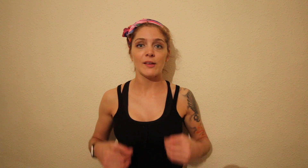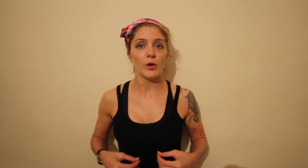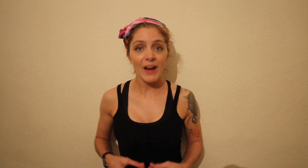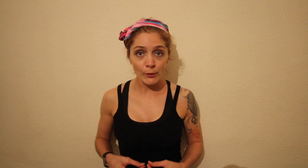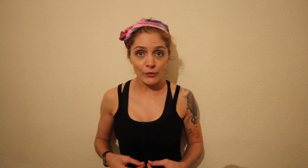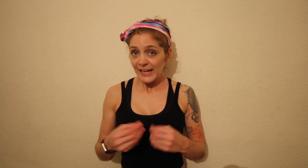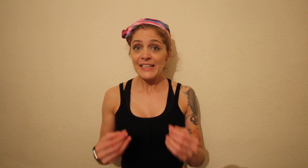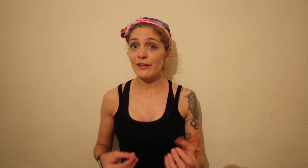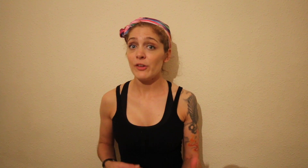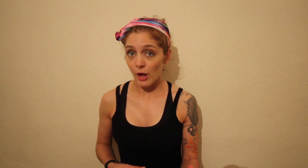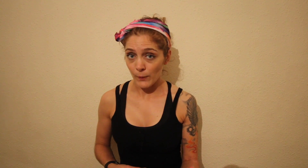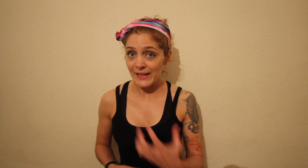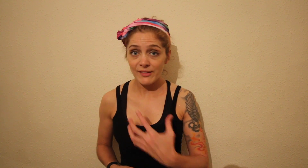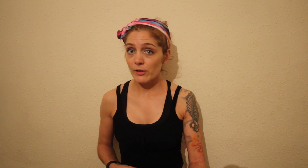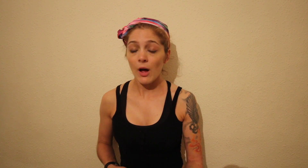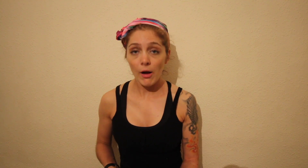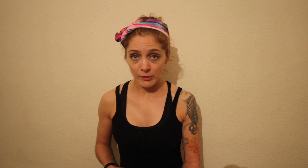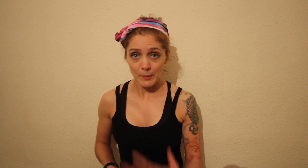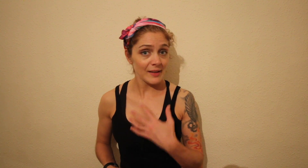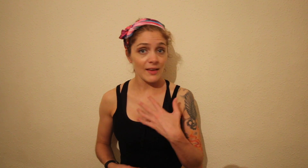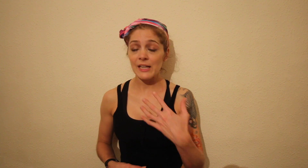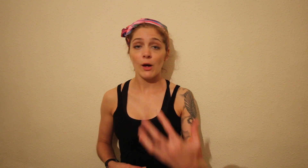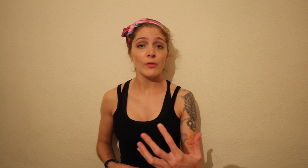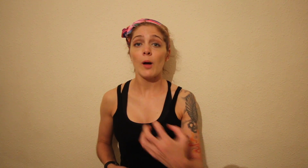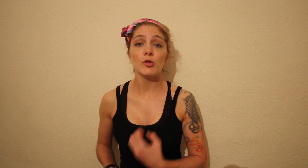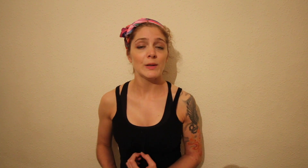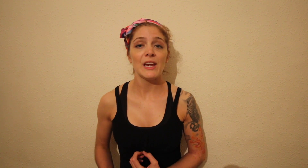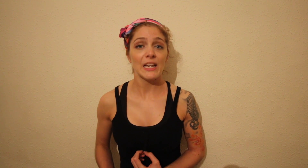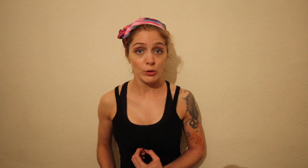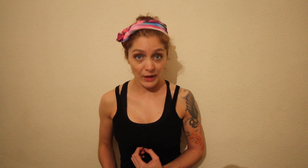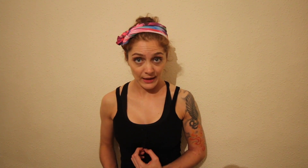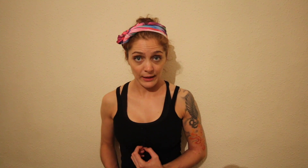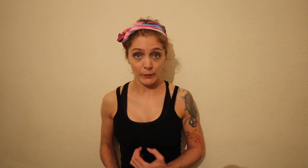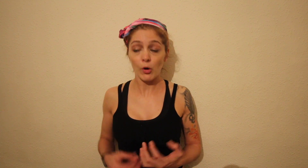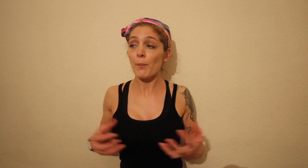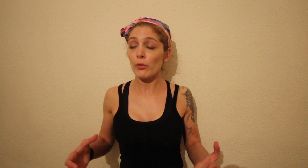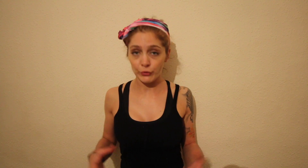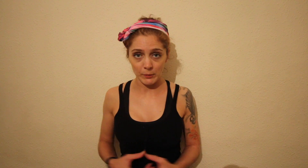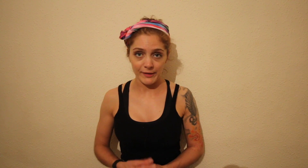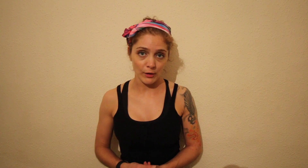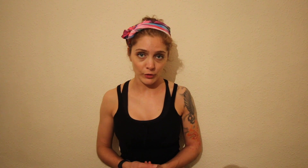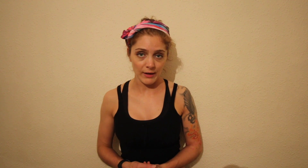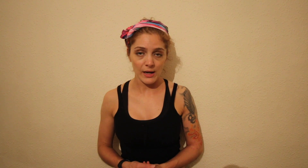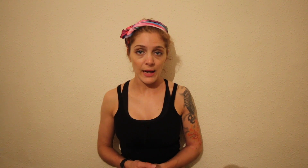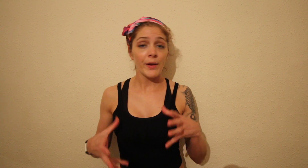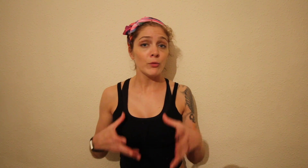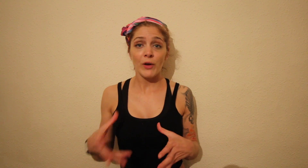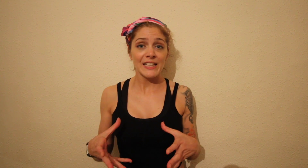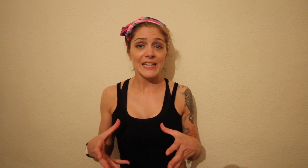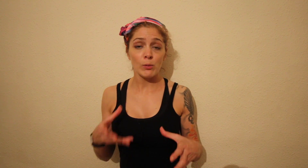somewhere else, he needs to know and he's going to ask me because then he knows that I'm doing it incorrectly or I'm not posturing myself correctly. When I'm training he'll